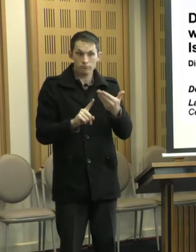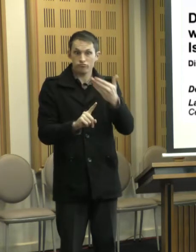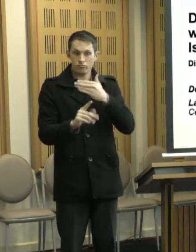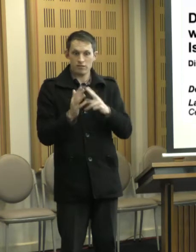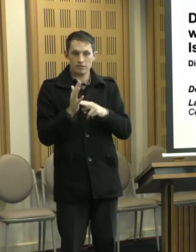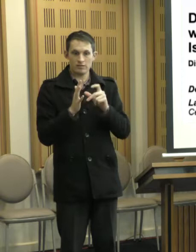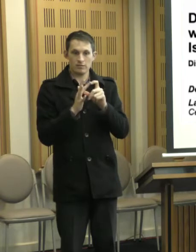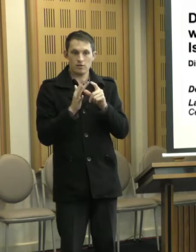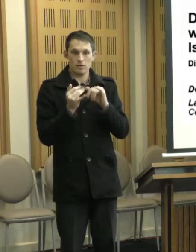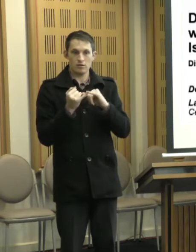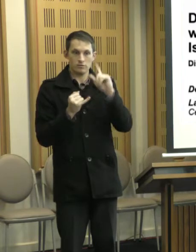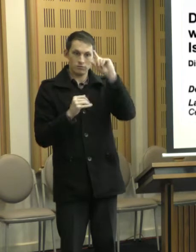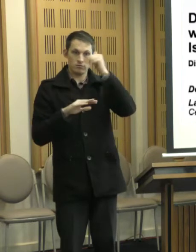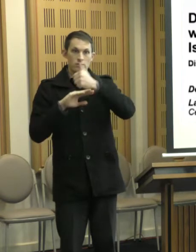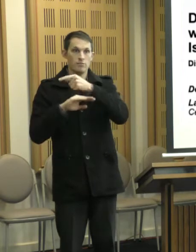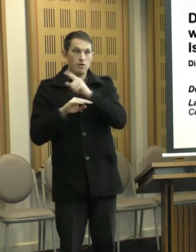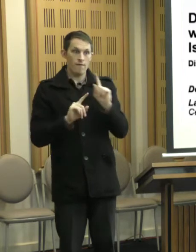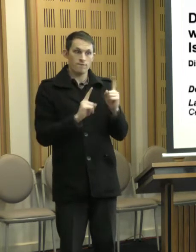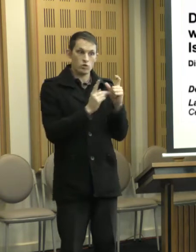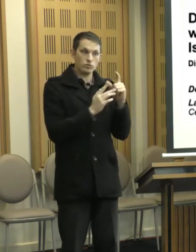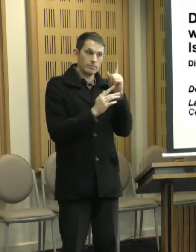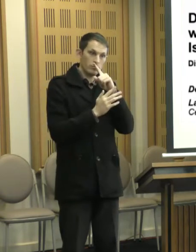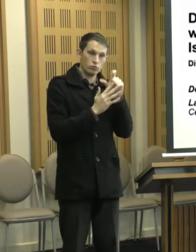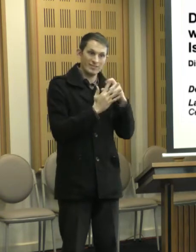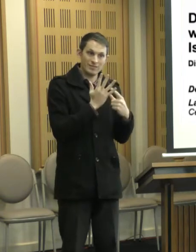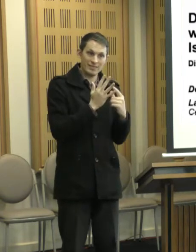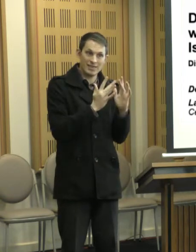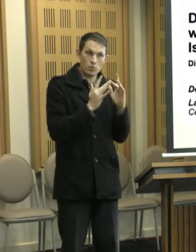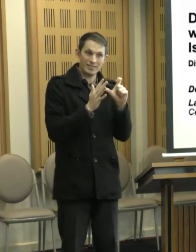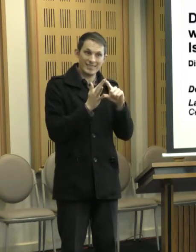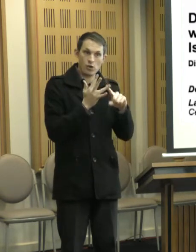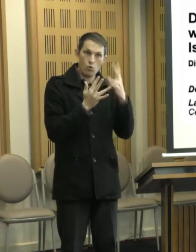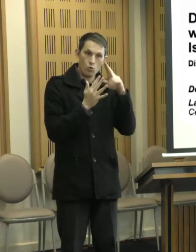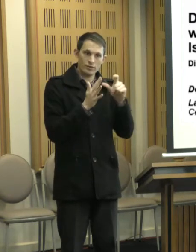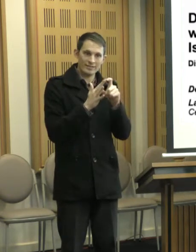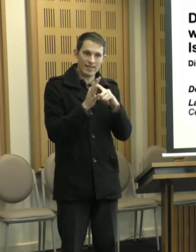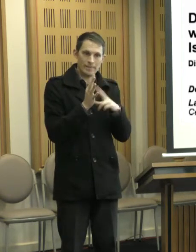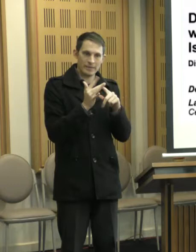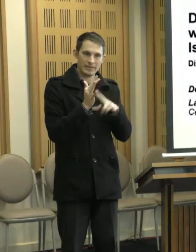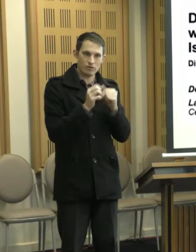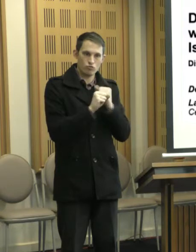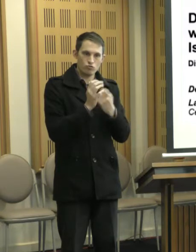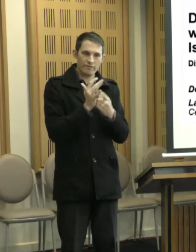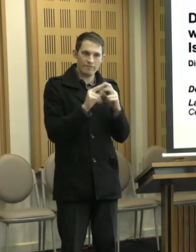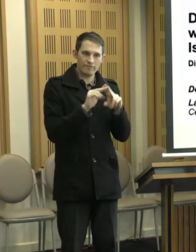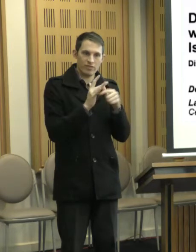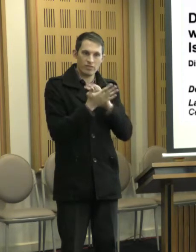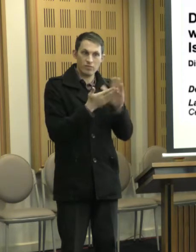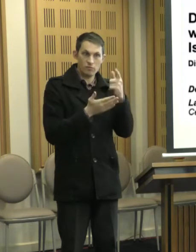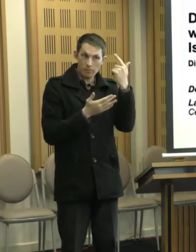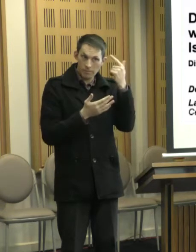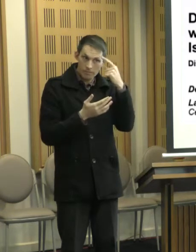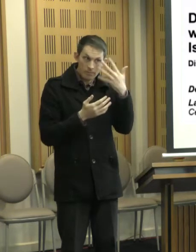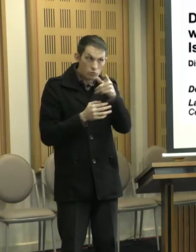First Peoples Disability Network CEO, Damien Griffiths, who some of you may have met, if you